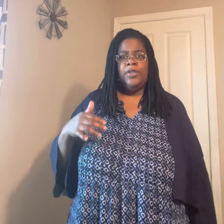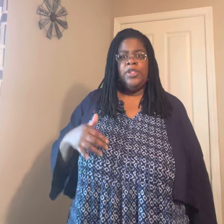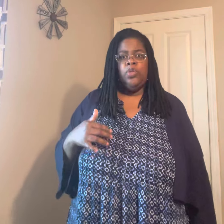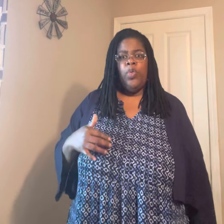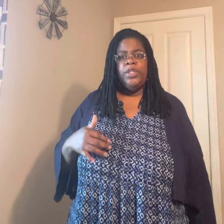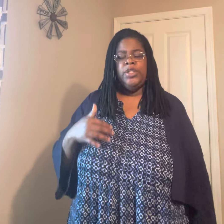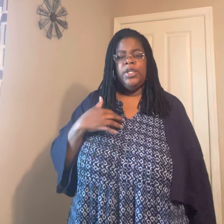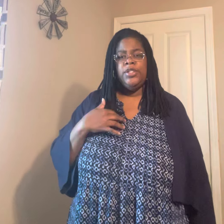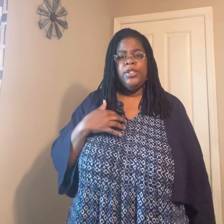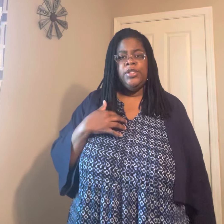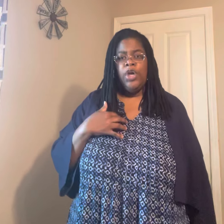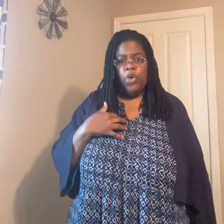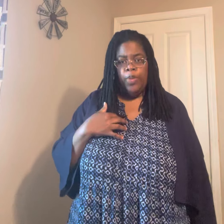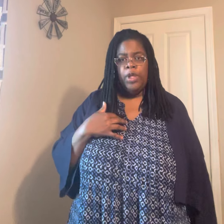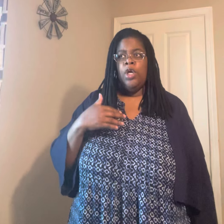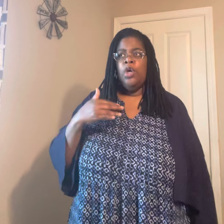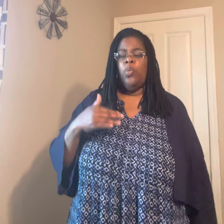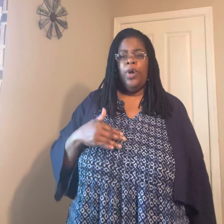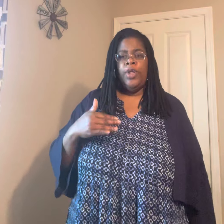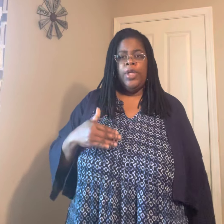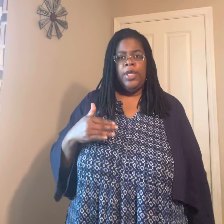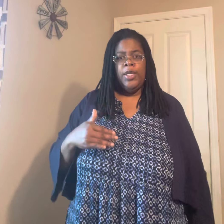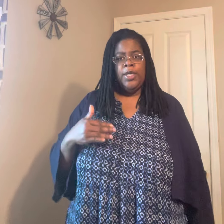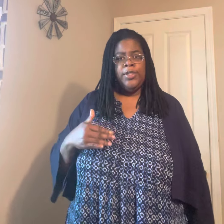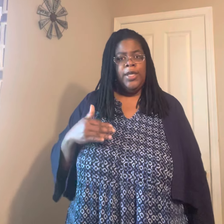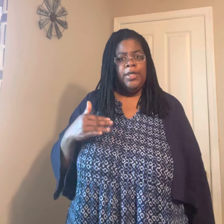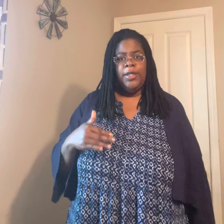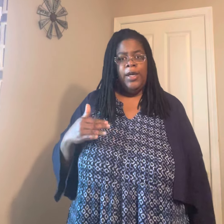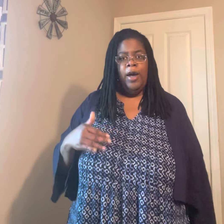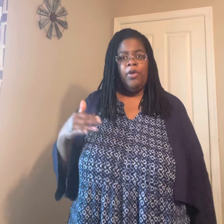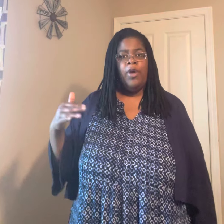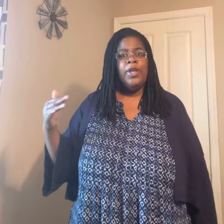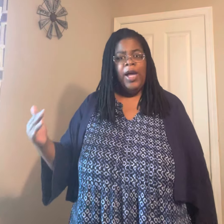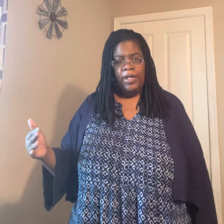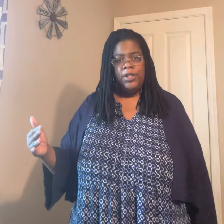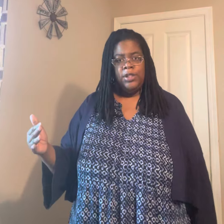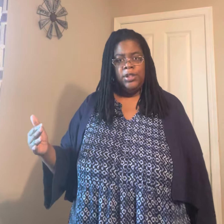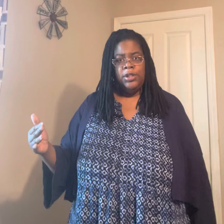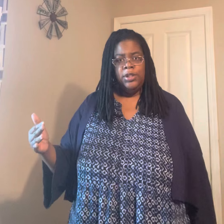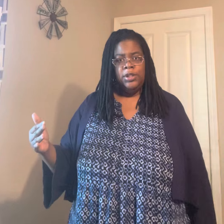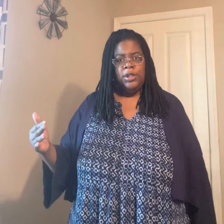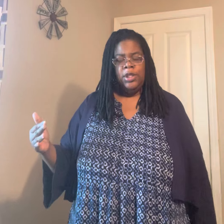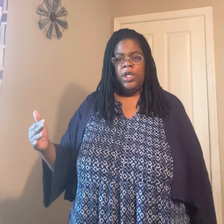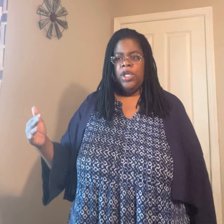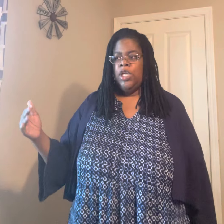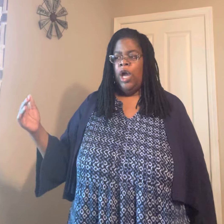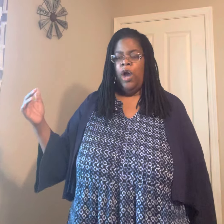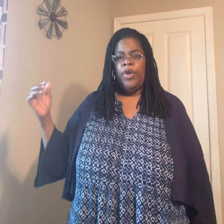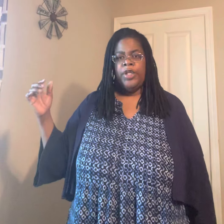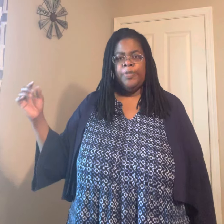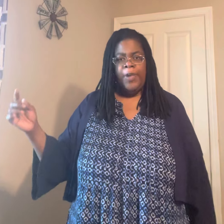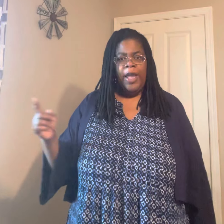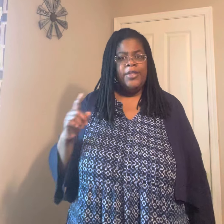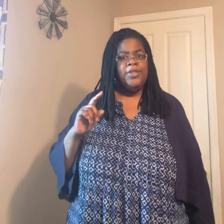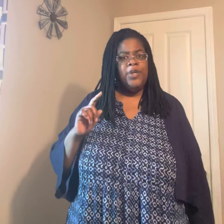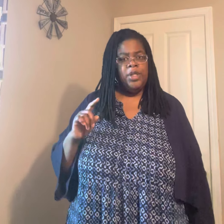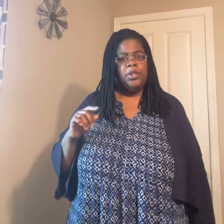situation doesn't determine whether He is a good God or not. He already explained to us